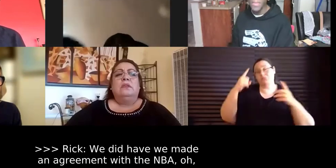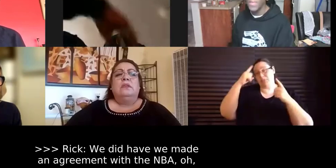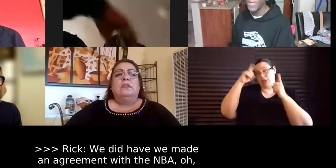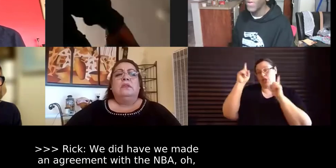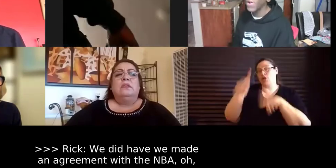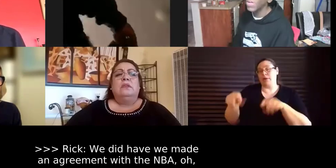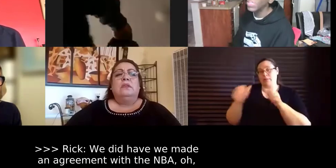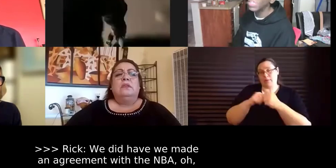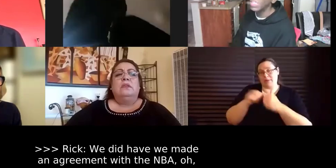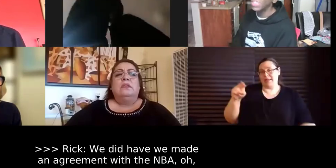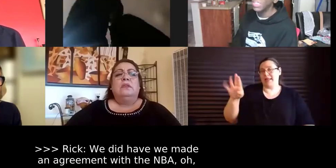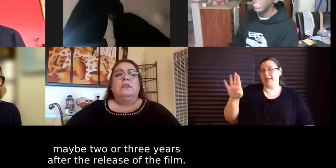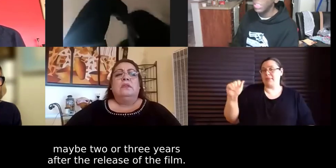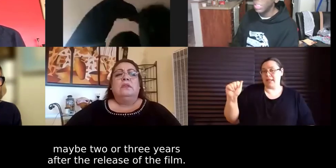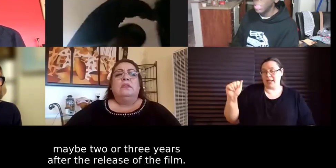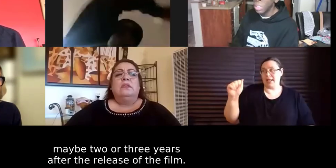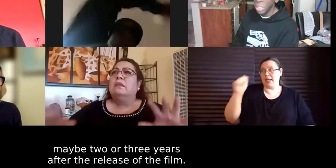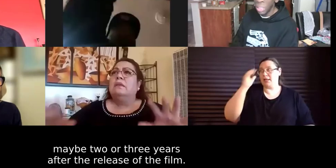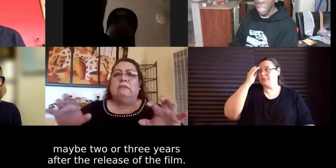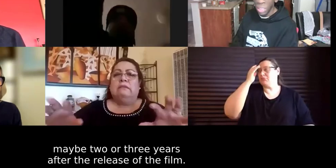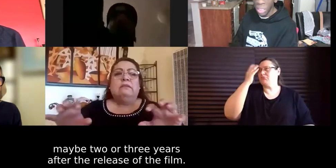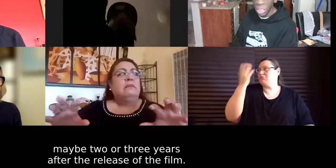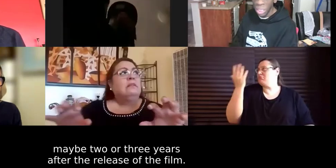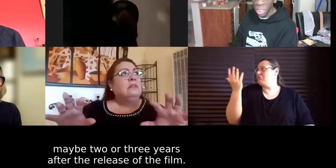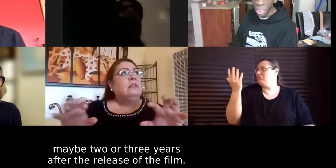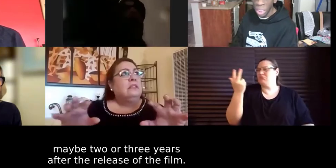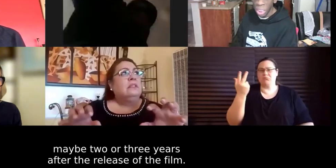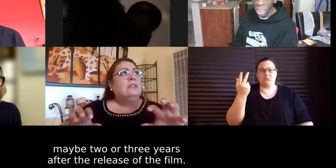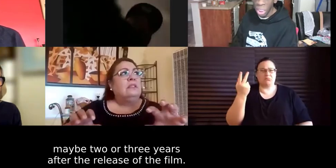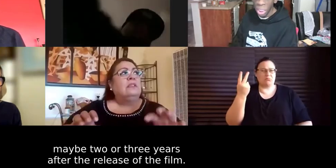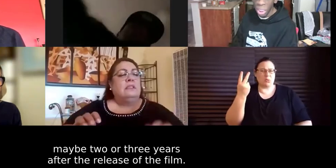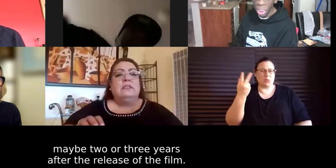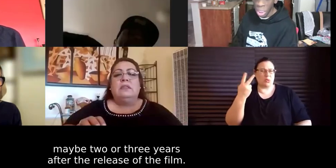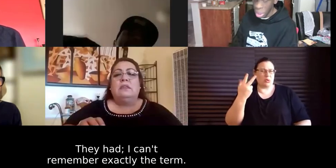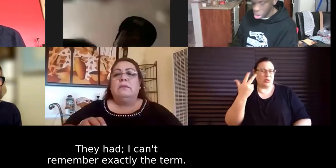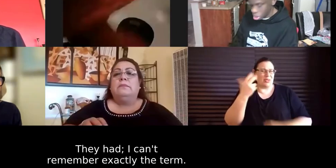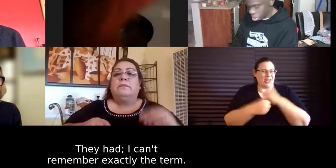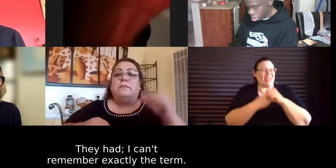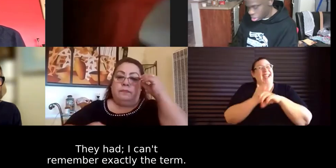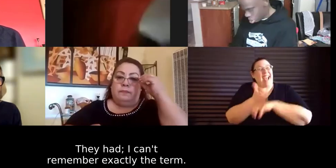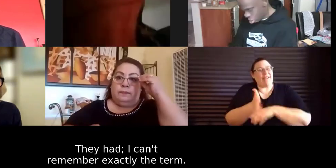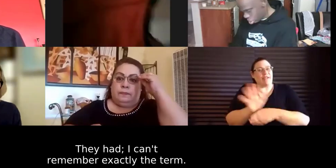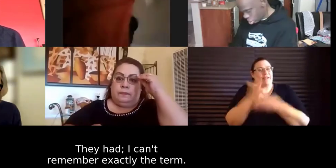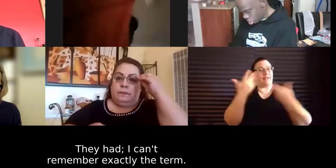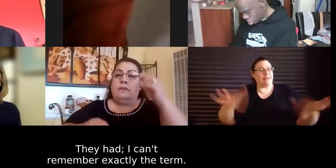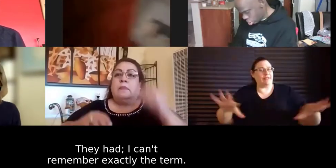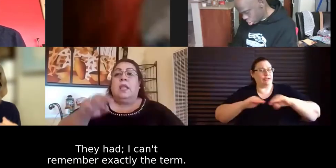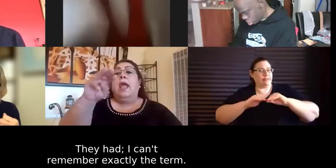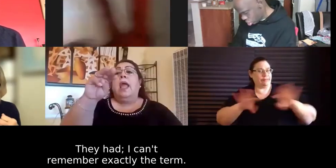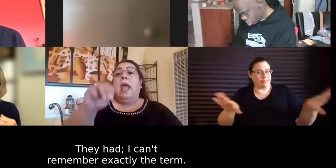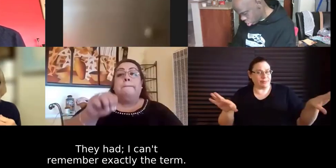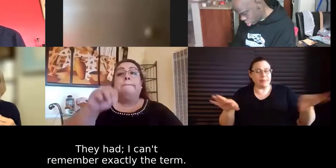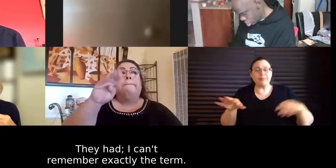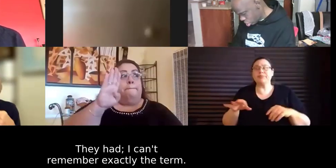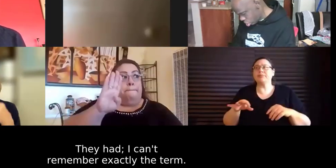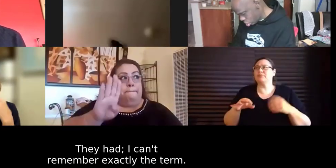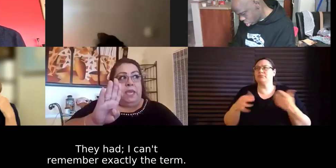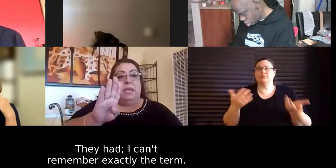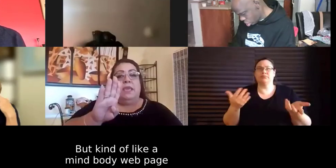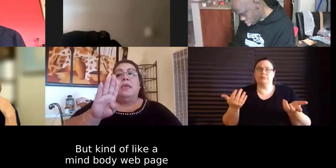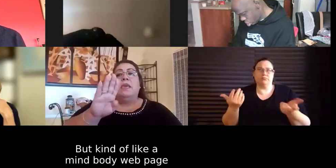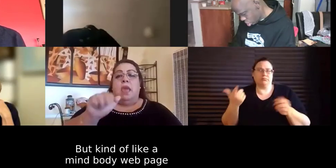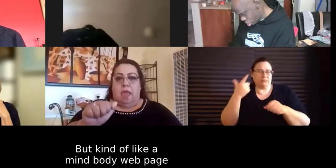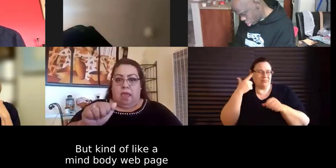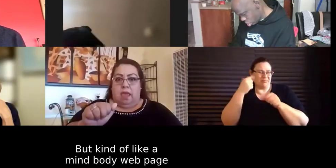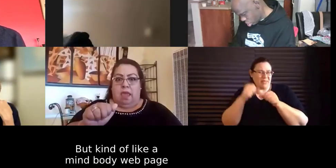the nba oh maybe two three years after the release of the film and they had um i can't remember exactly the